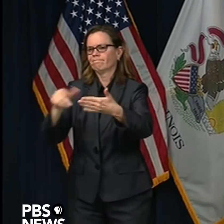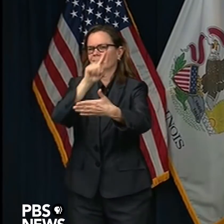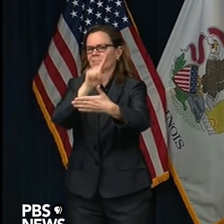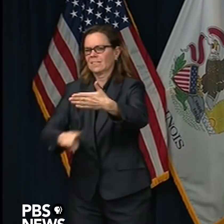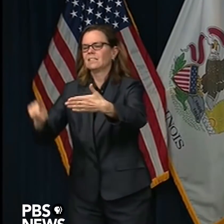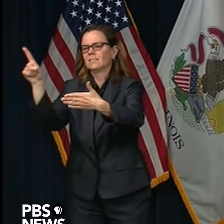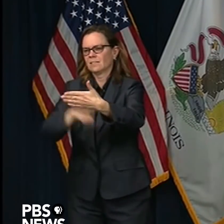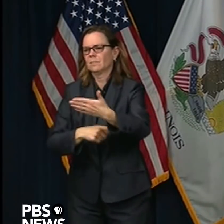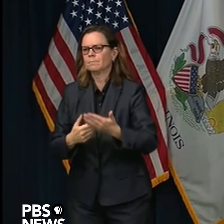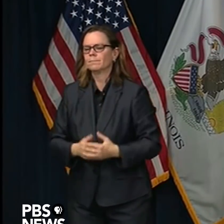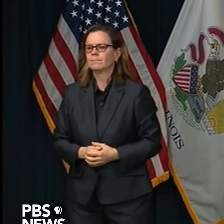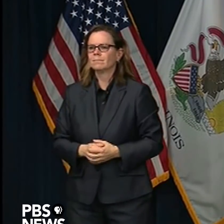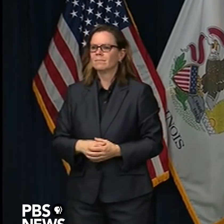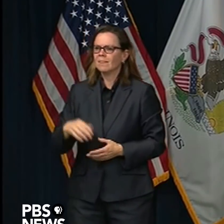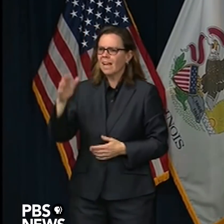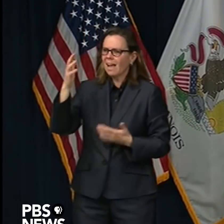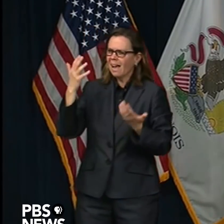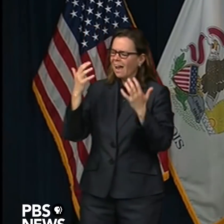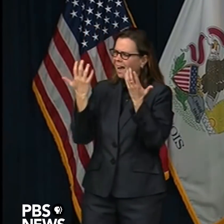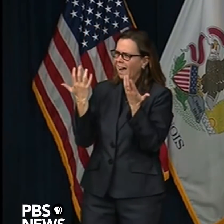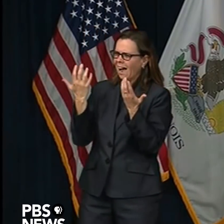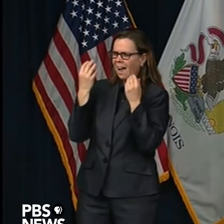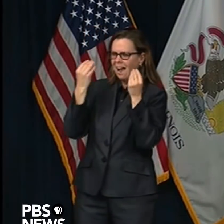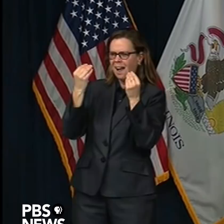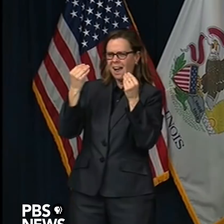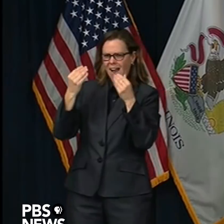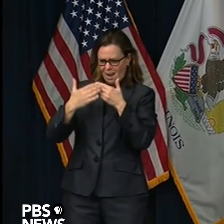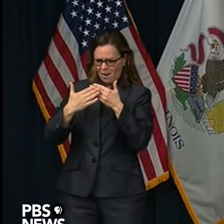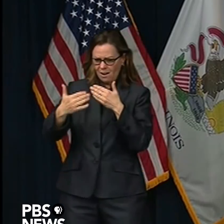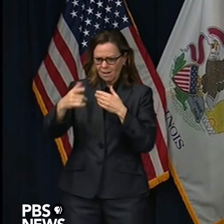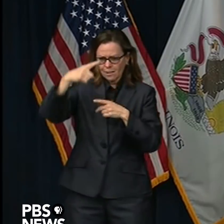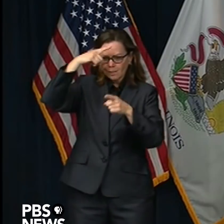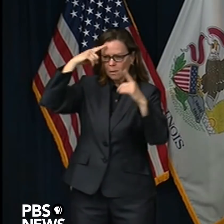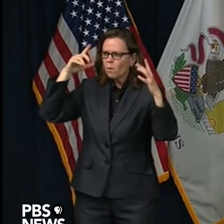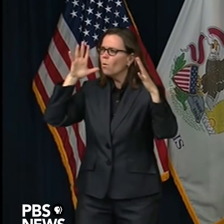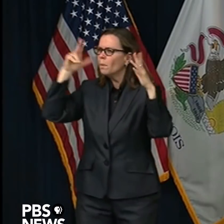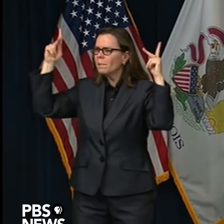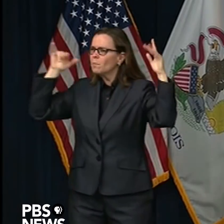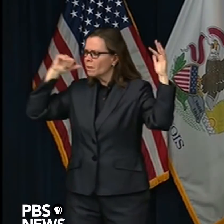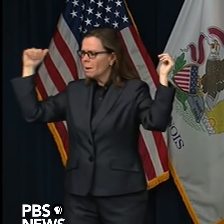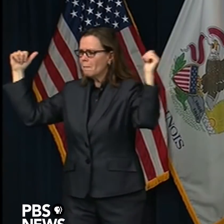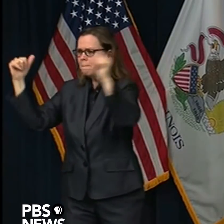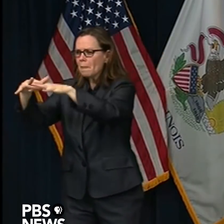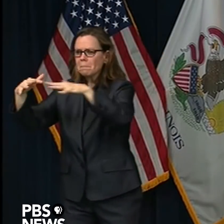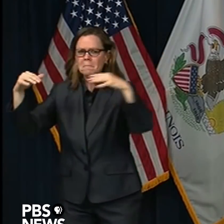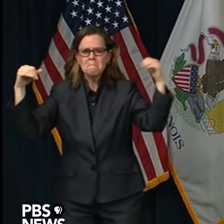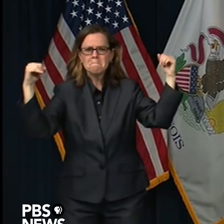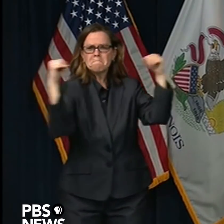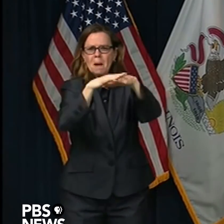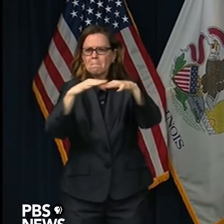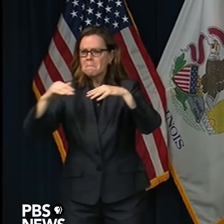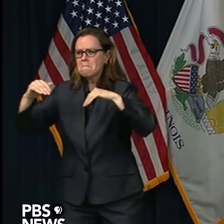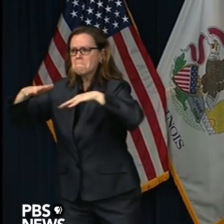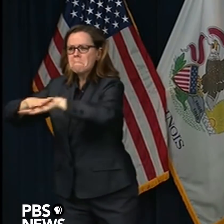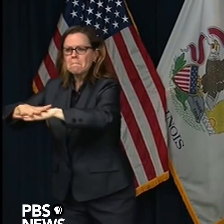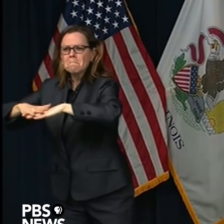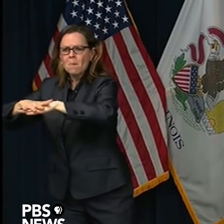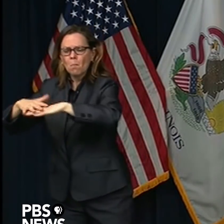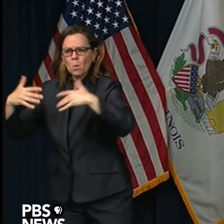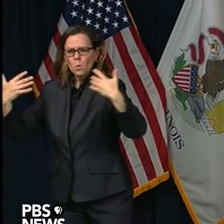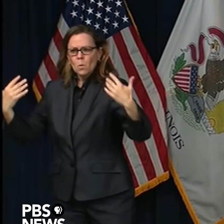to have large gatherings of people, again, until we have a vaccine, which is months and months away.